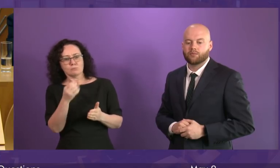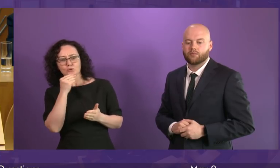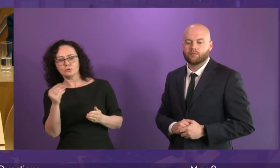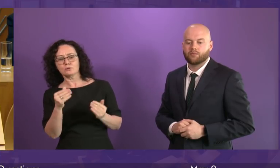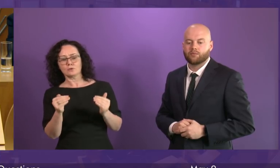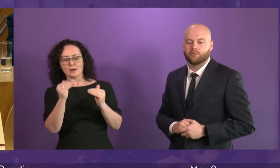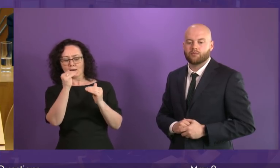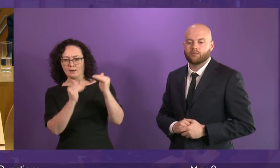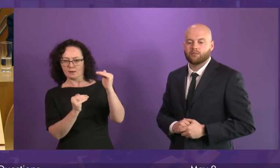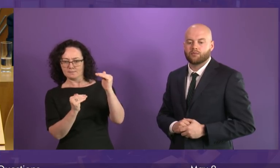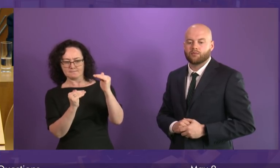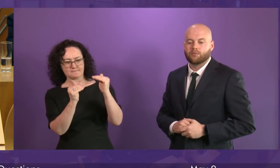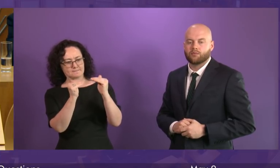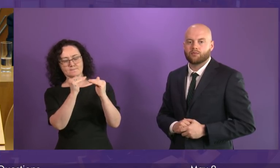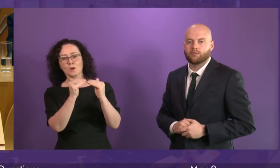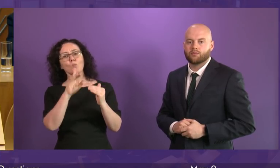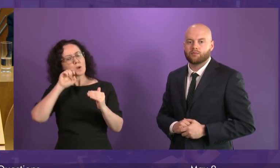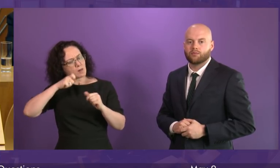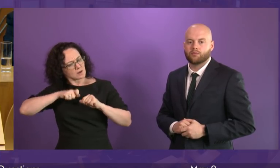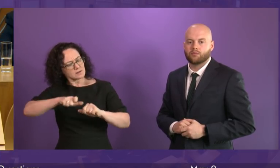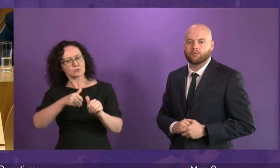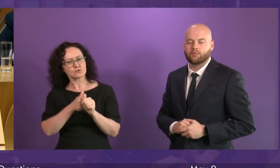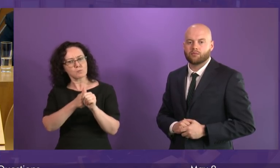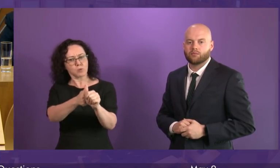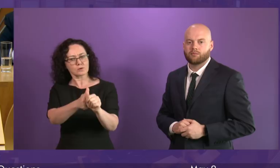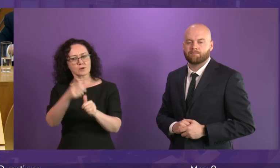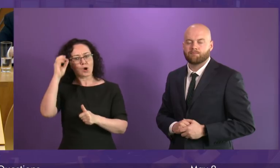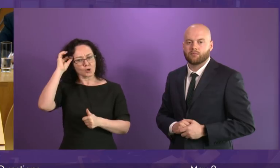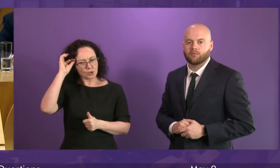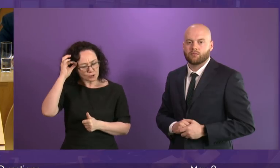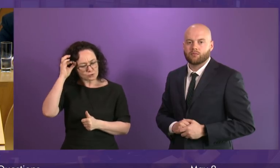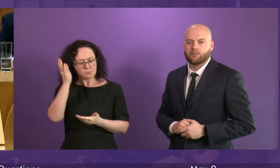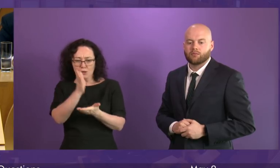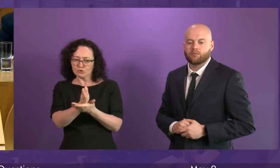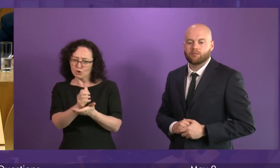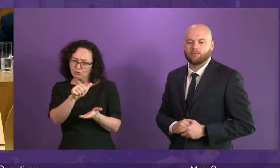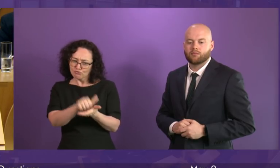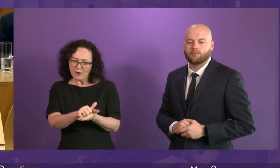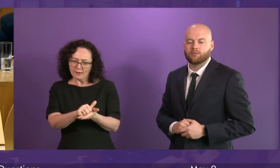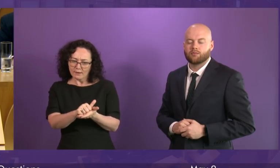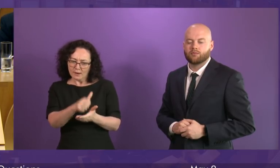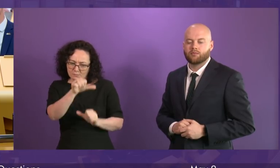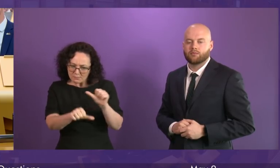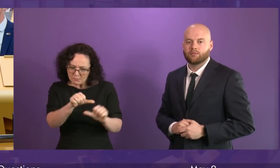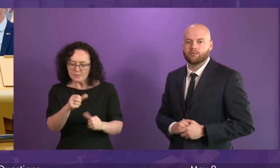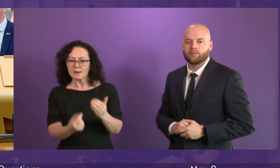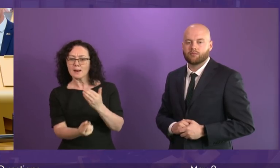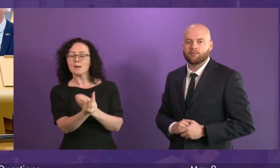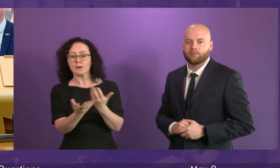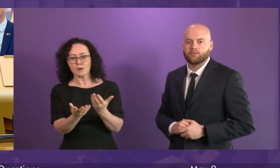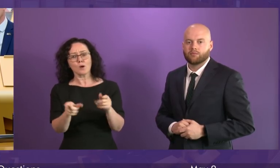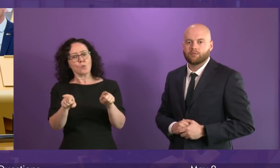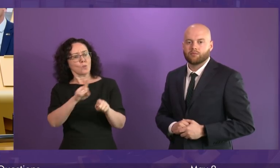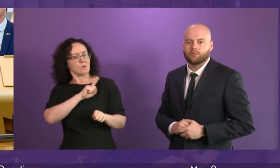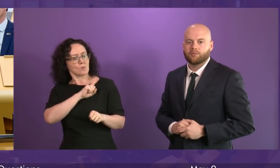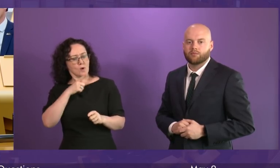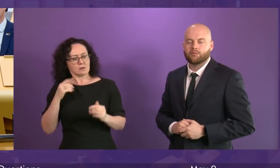will continue to work with and support councils to make sure that the right action is taken not just to raise attainment but to close the attainment